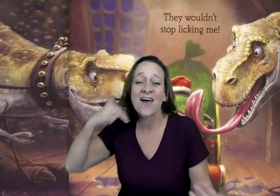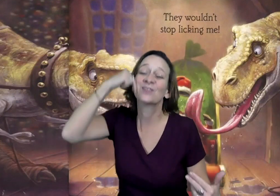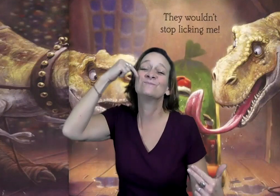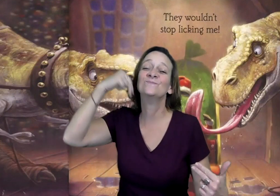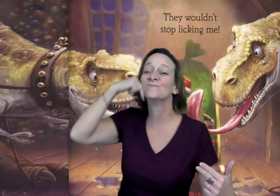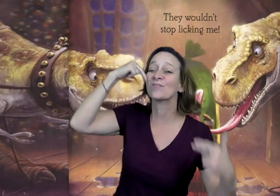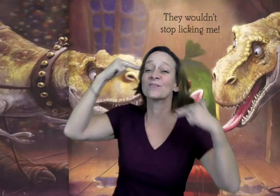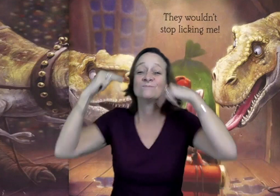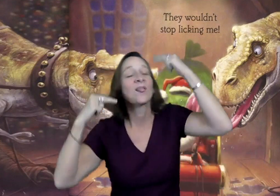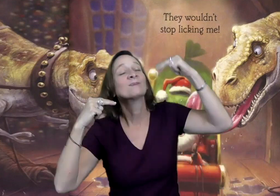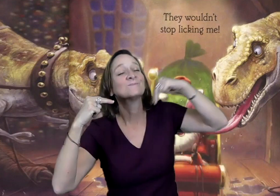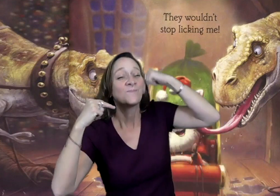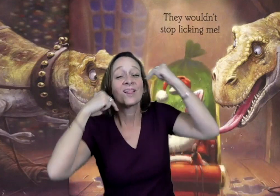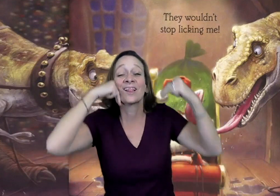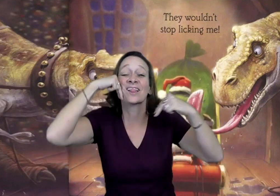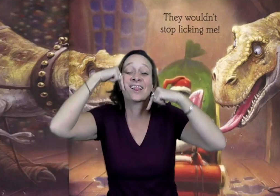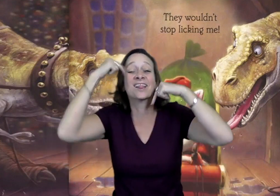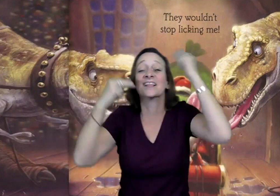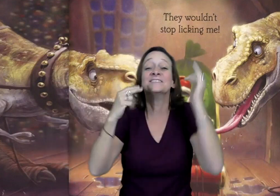They wouldn't stop licking me.